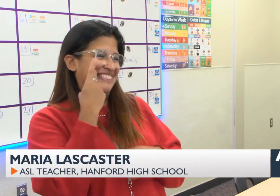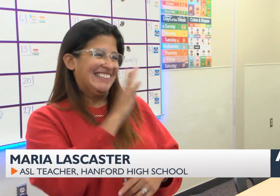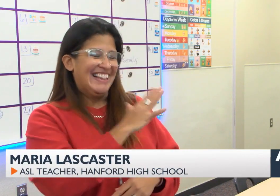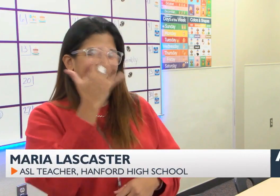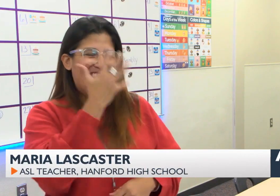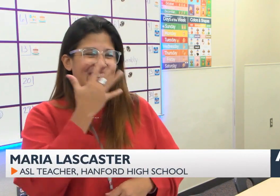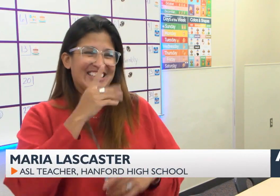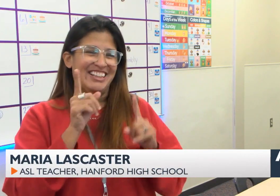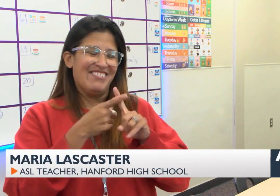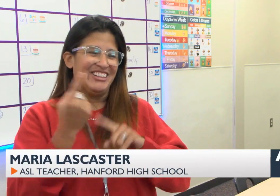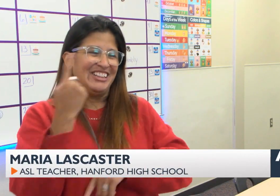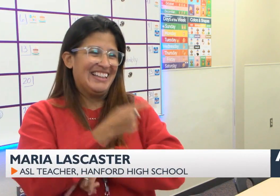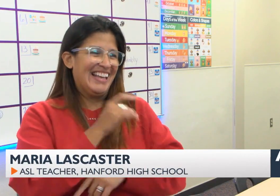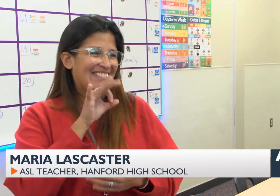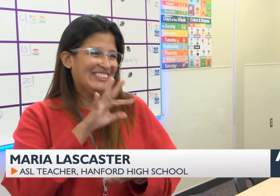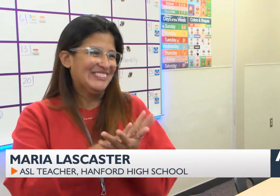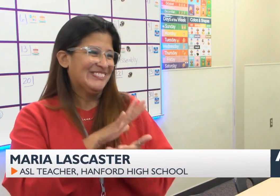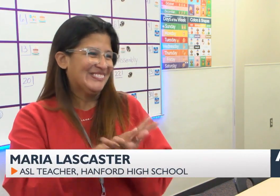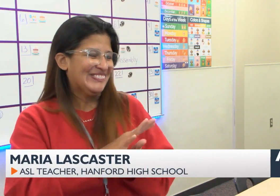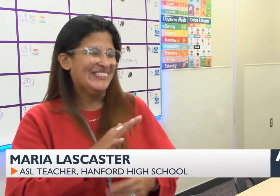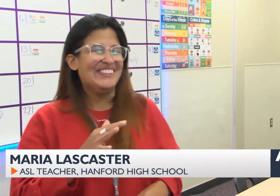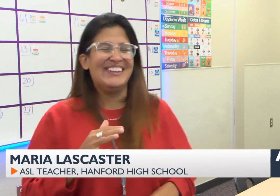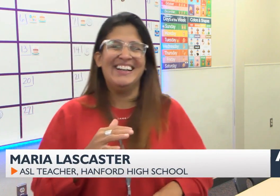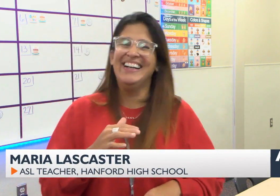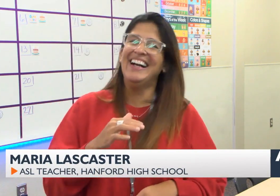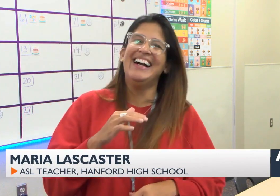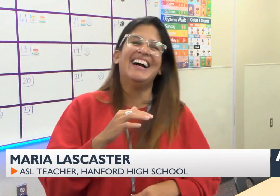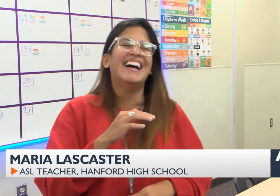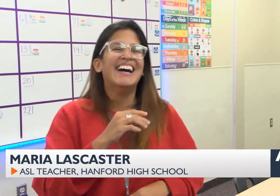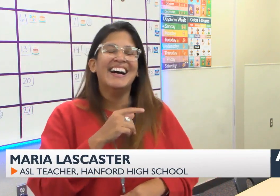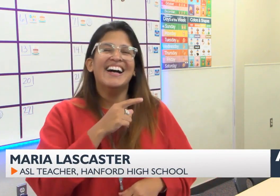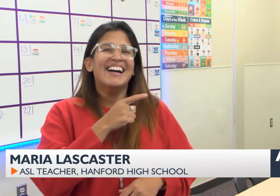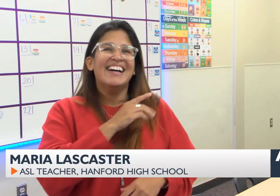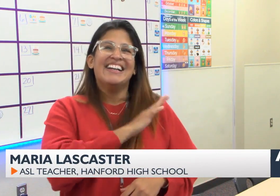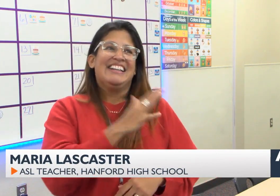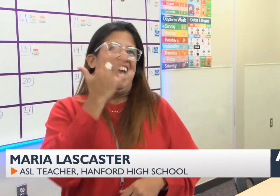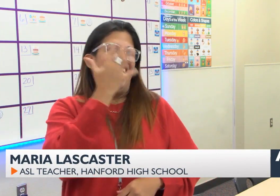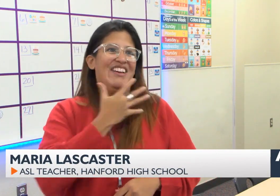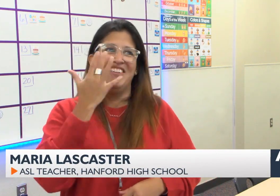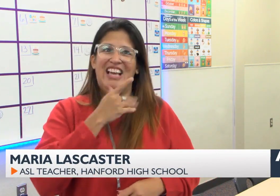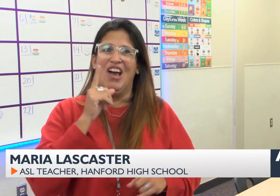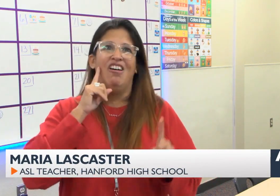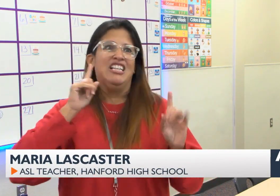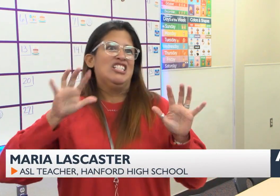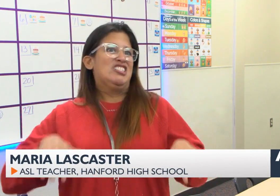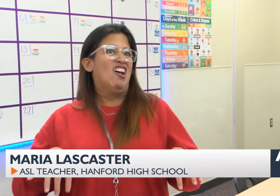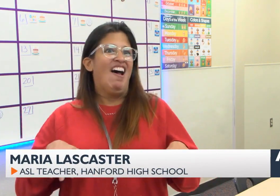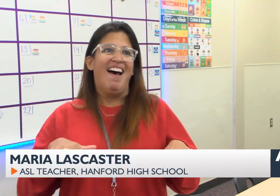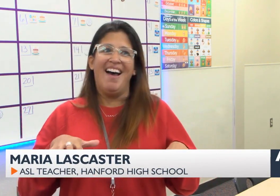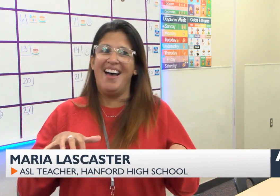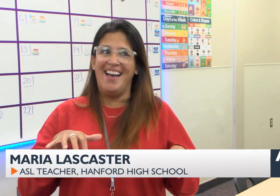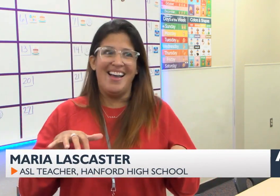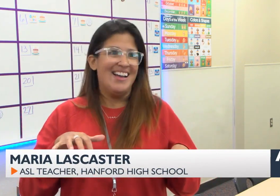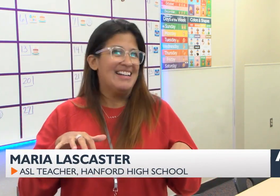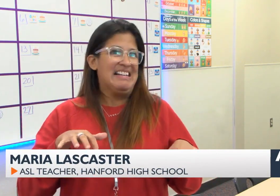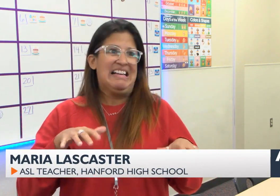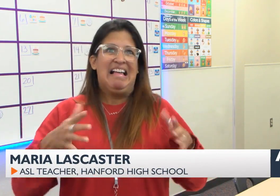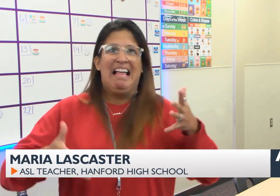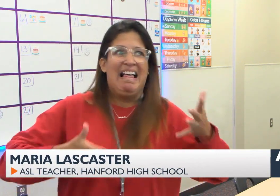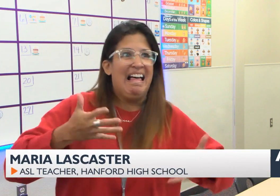I had a camera to see their faces on that first day and document that. Their faces were a bit shocked. They were a